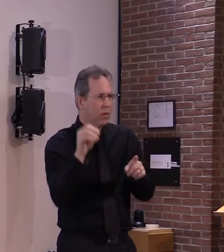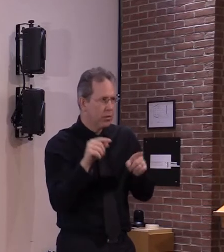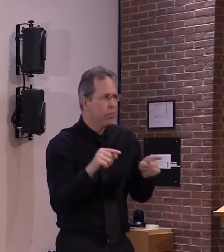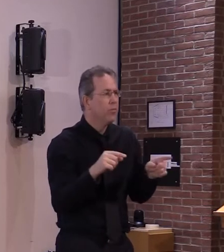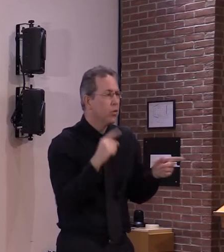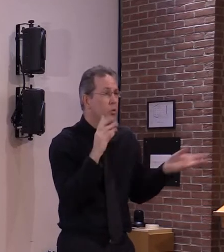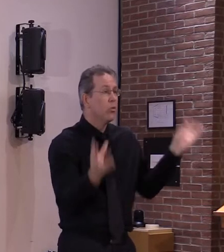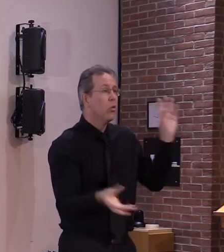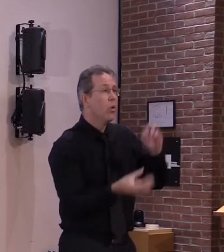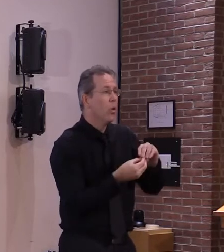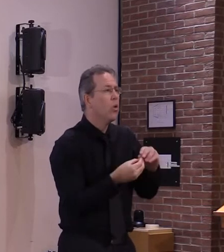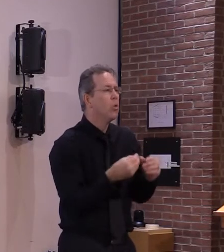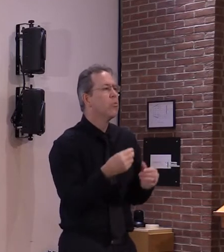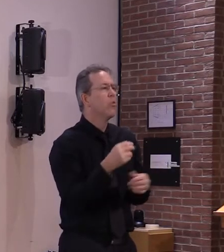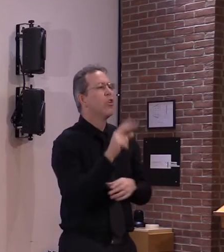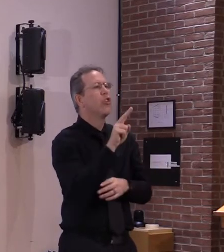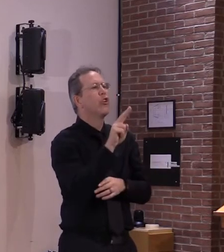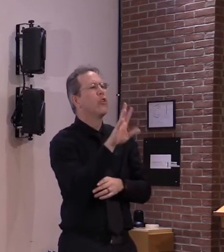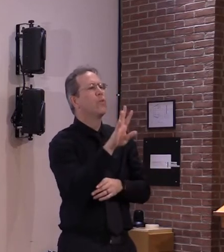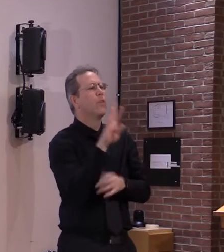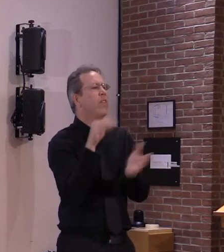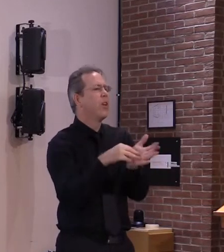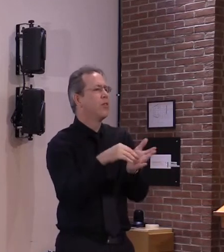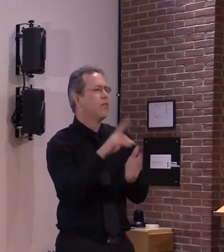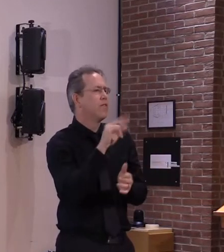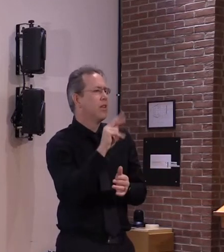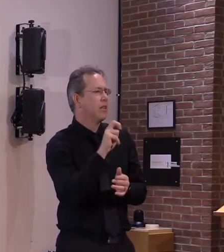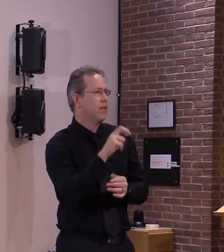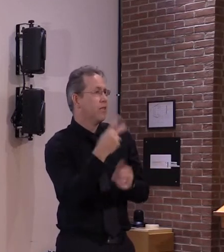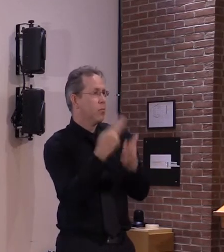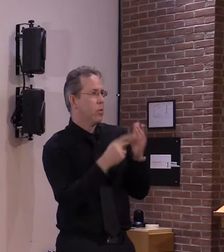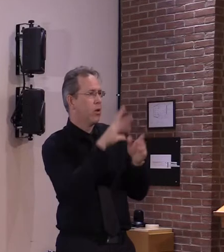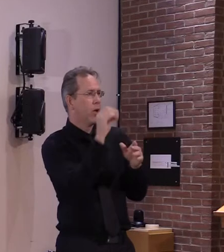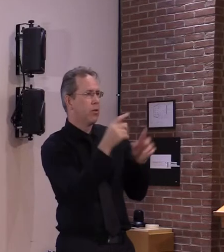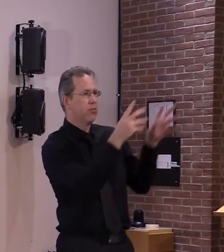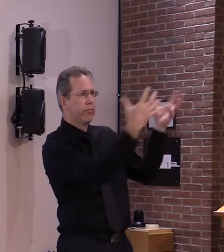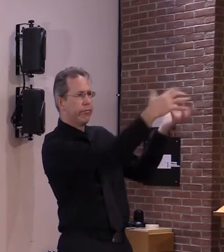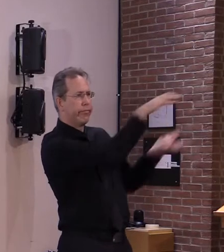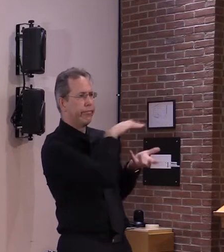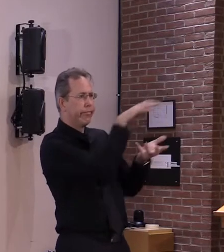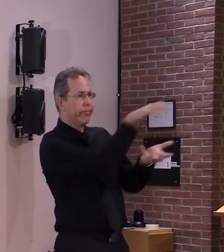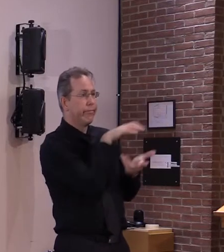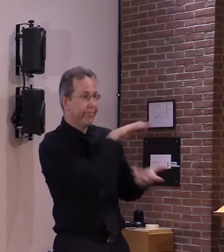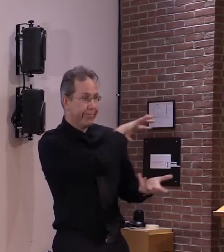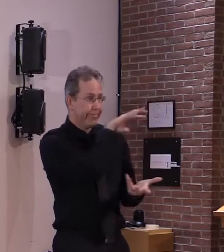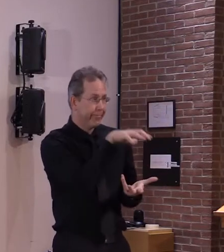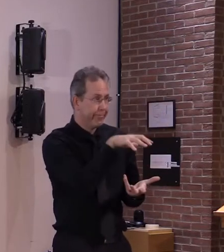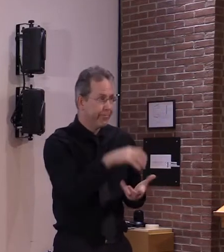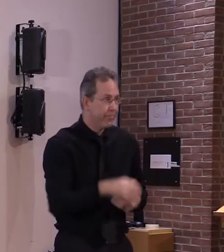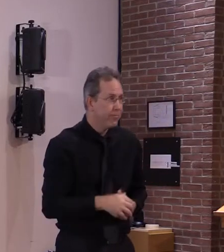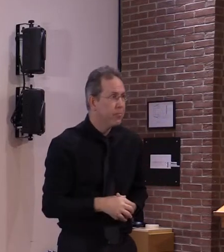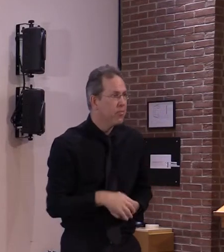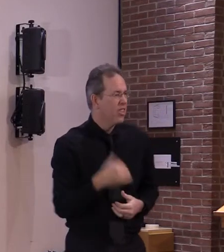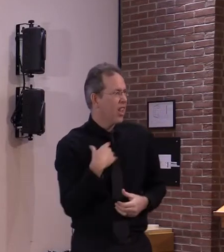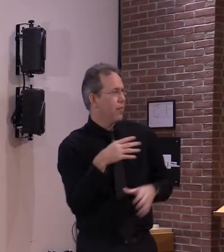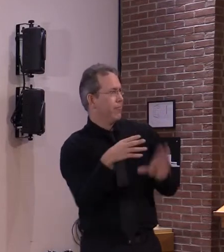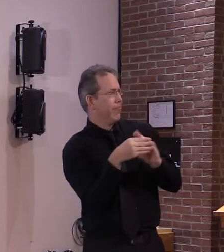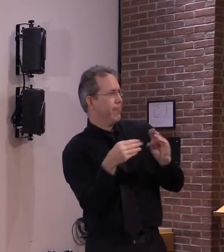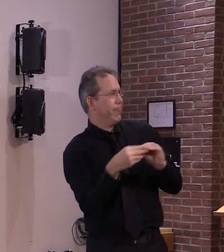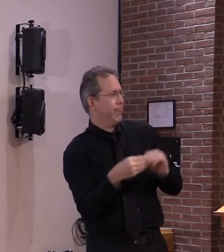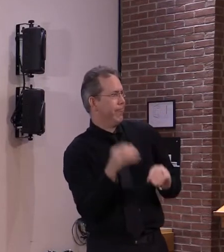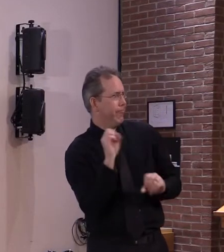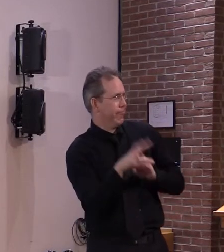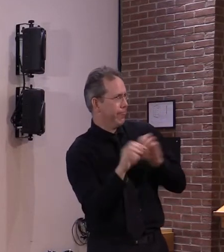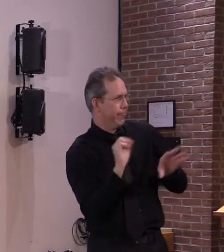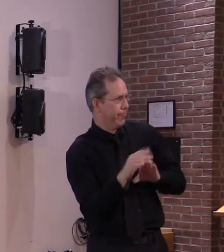so you've heard a lot of numbers what's important now though is that while supply is limited vaccine will go to certain